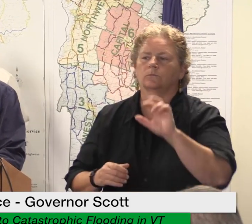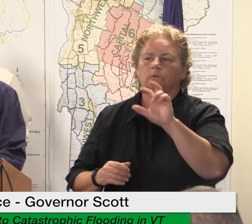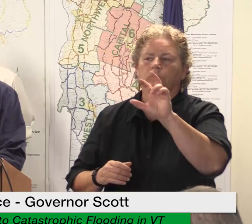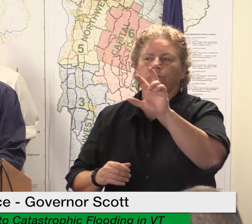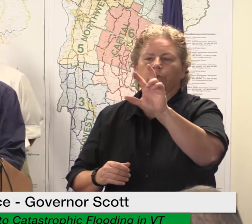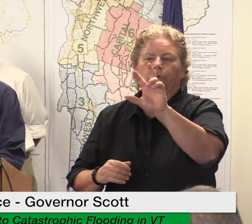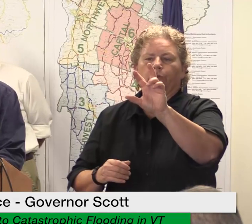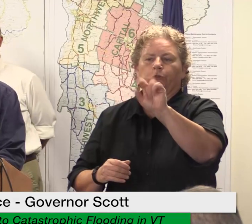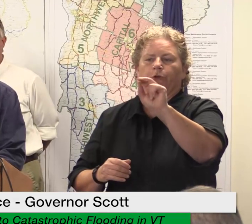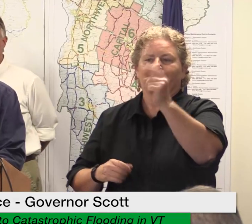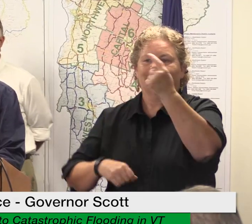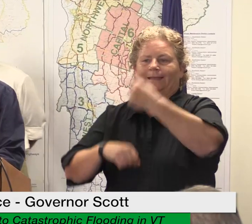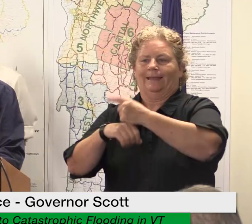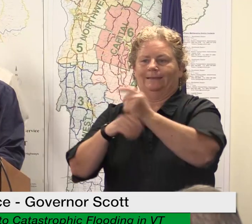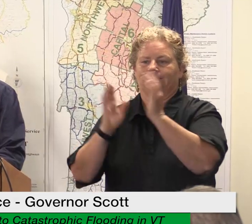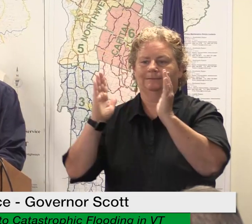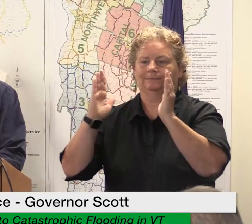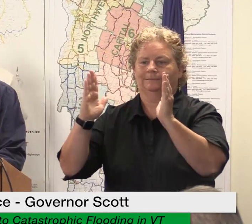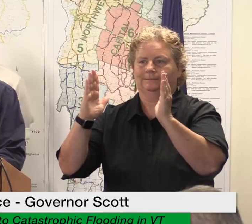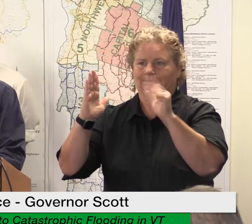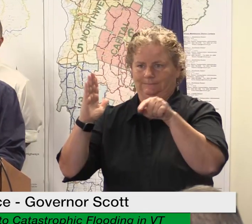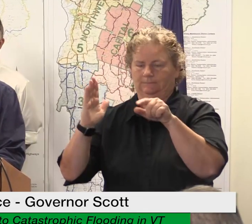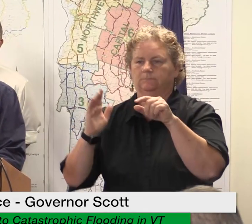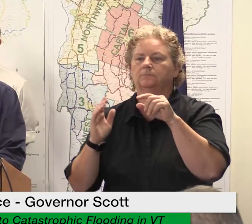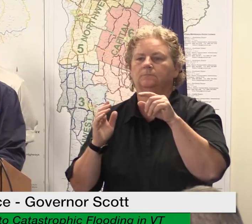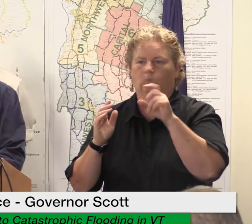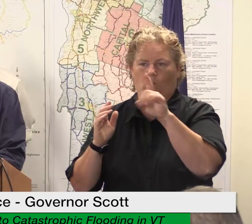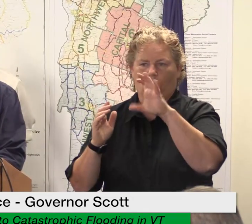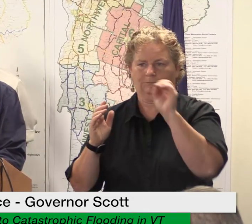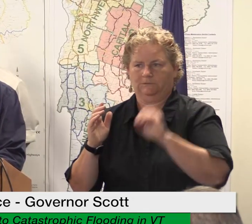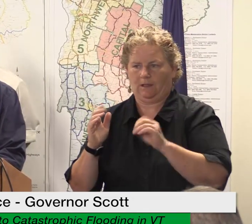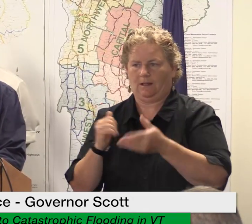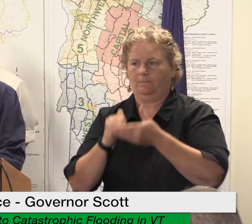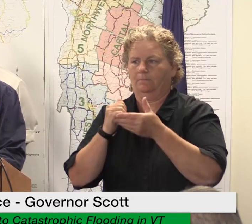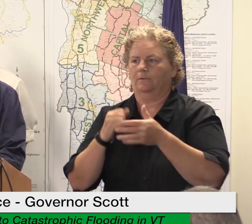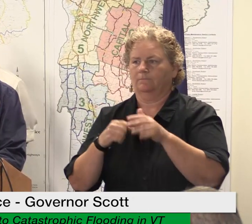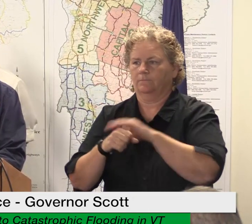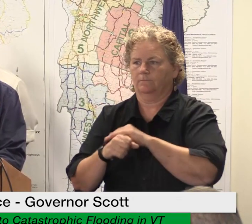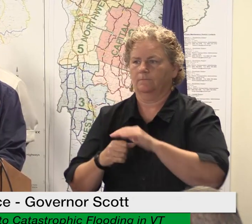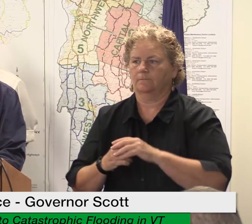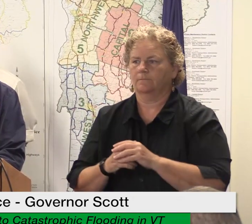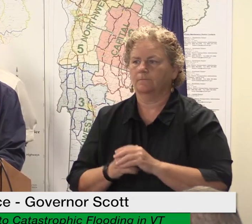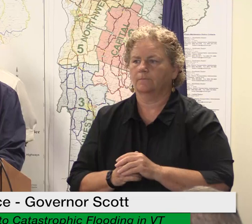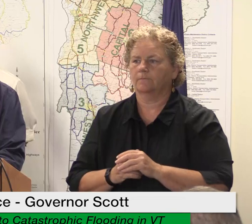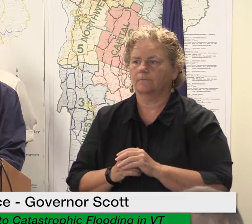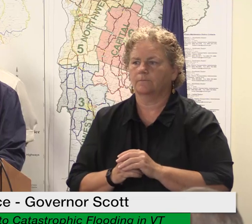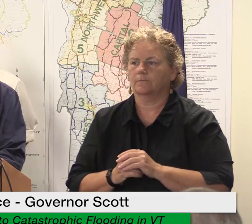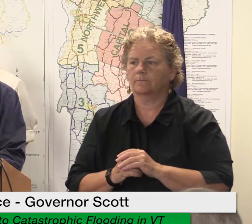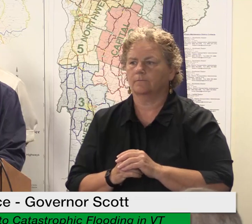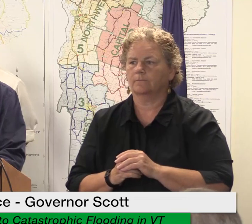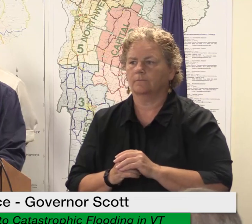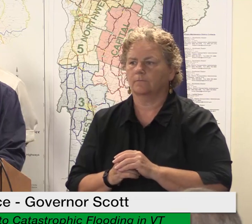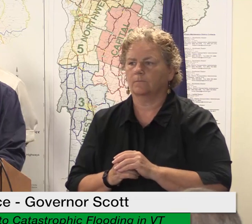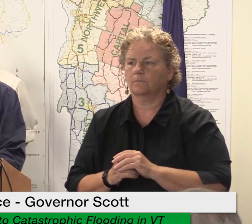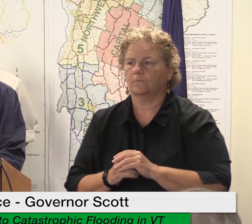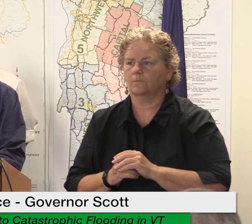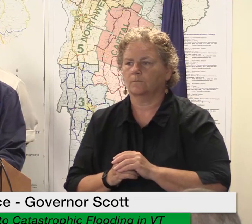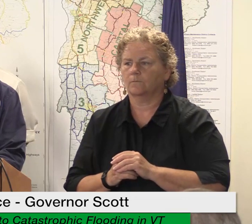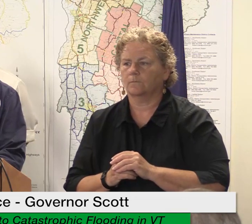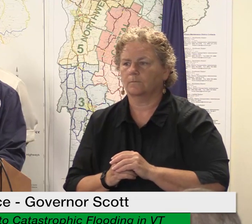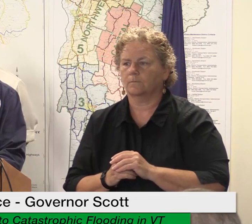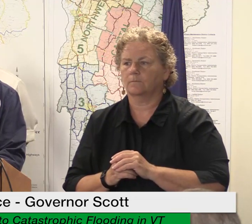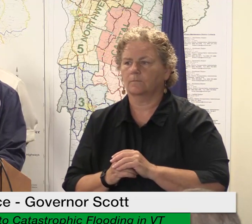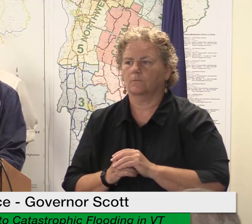choosing within 120 days federal funds are available for affected individuals in chittenden lamoille rutland